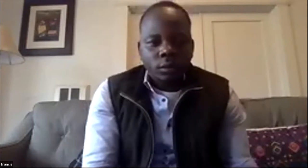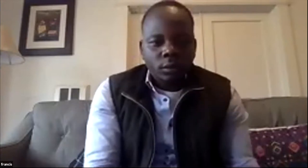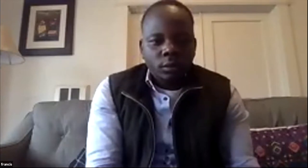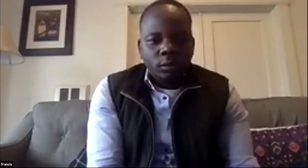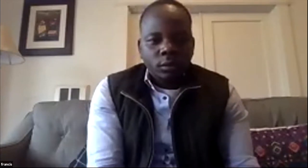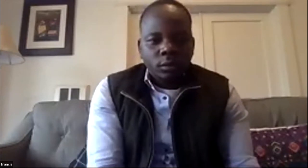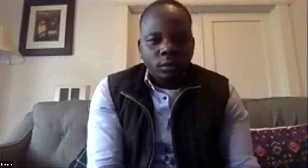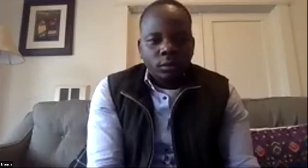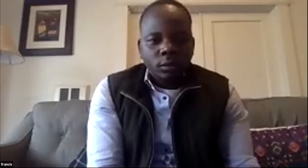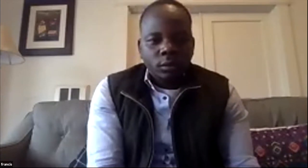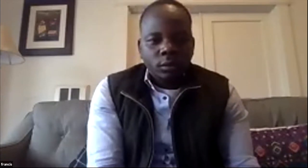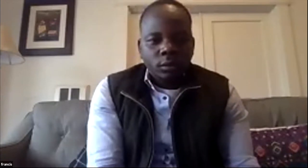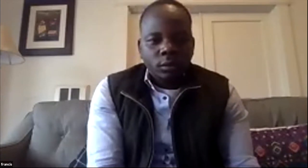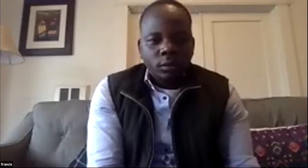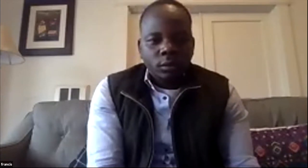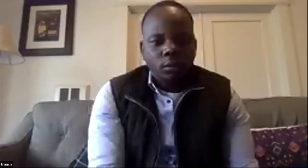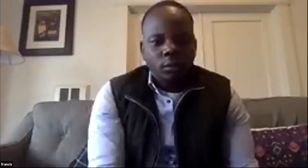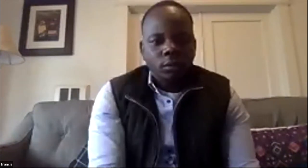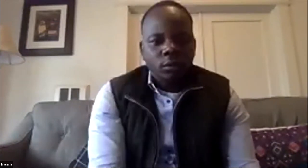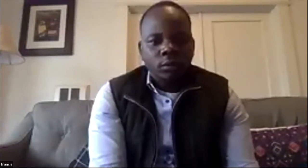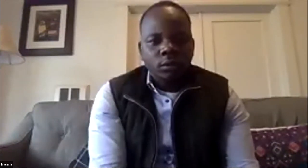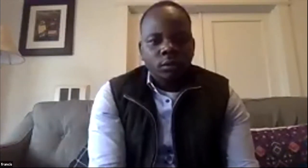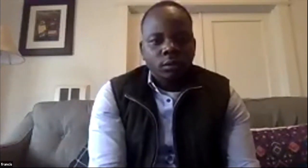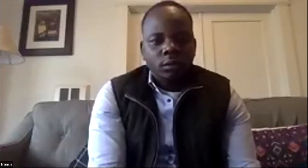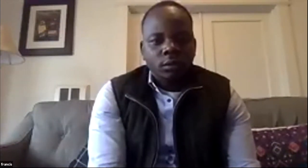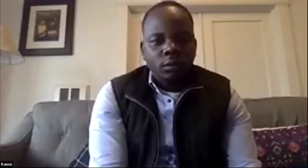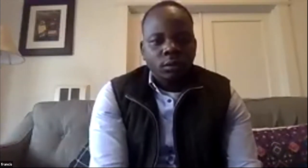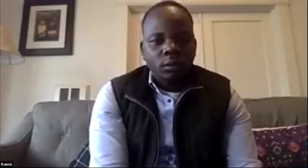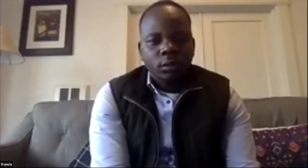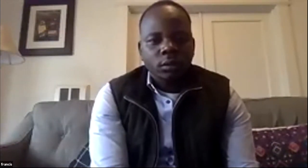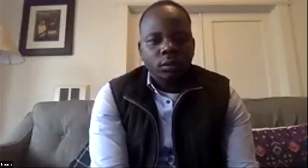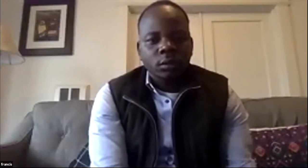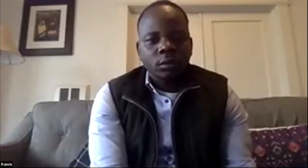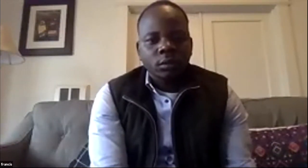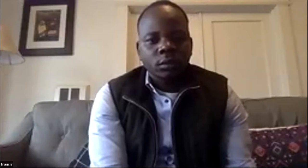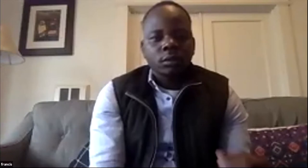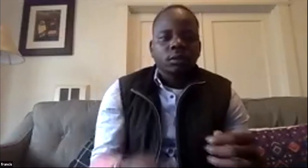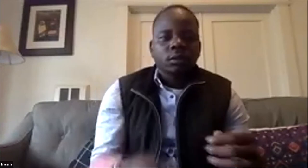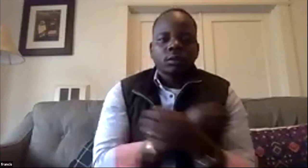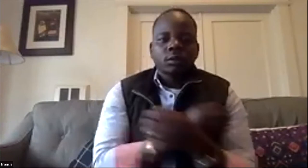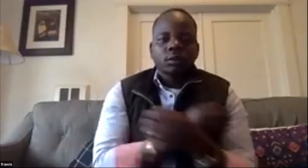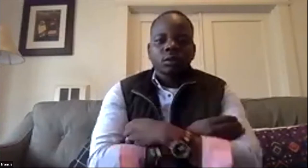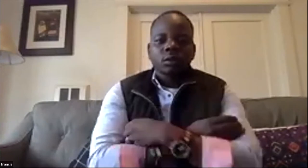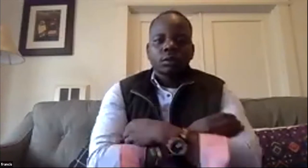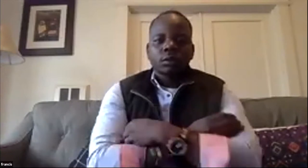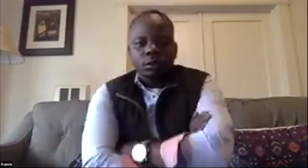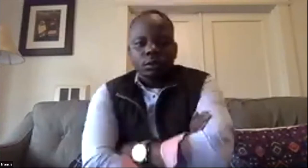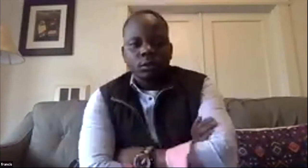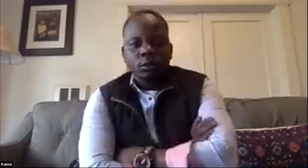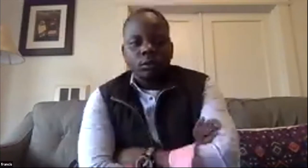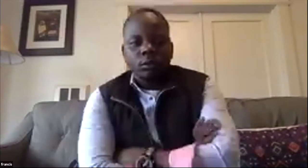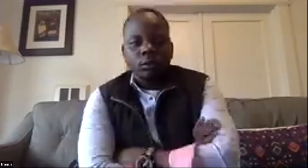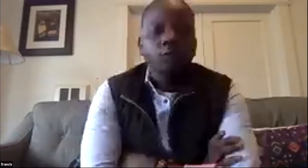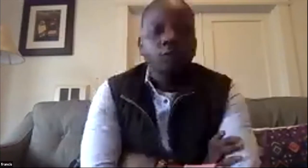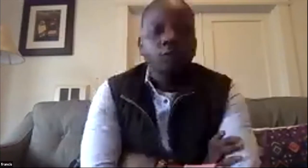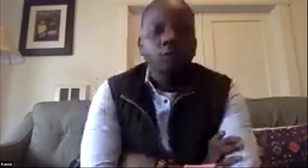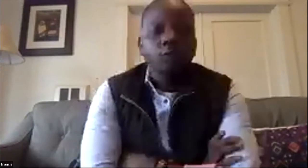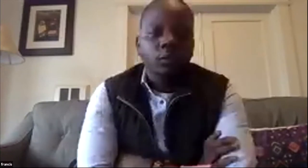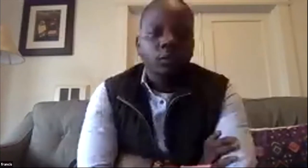if it's residential that's going to be housing and housing comes along with its own policies and its own safeguards and